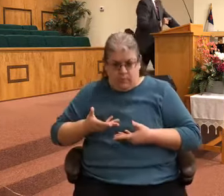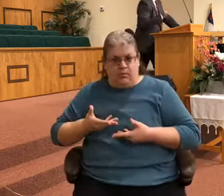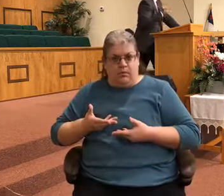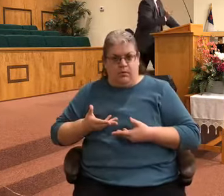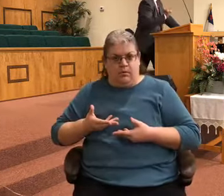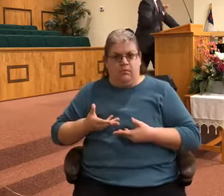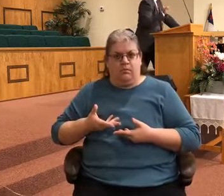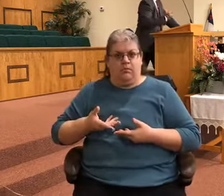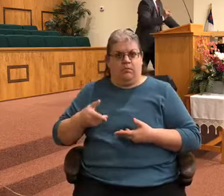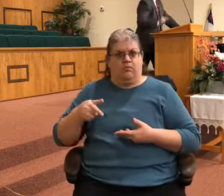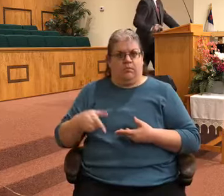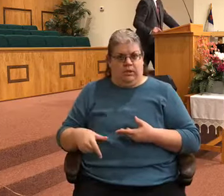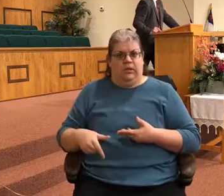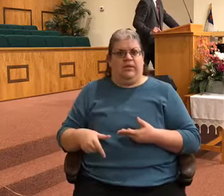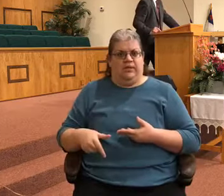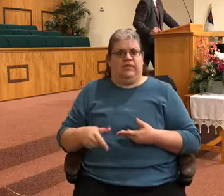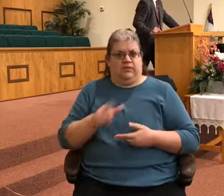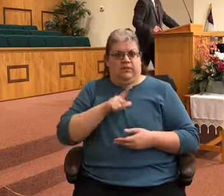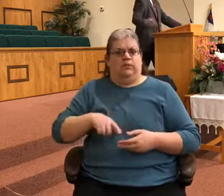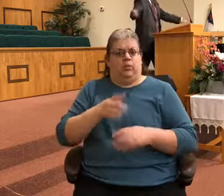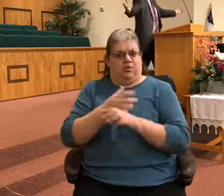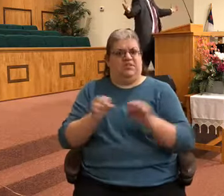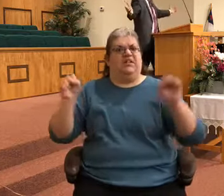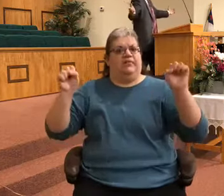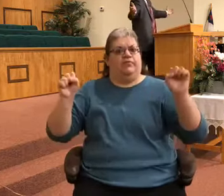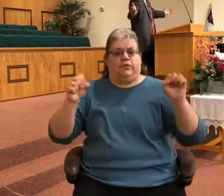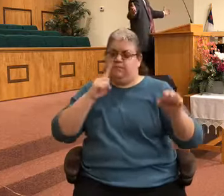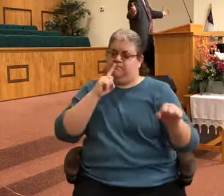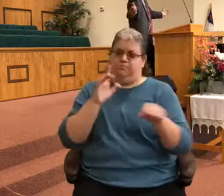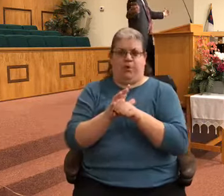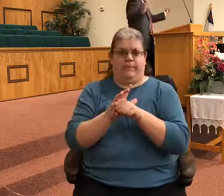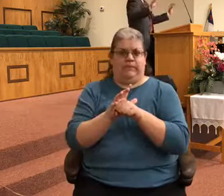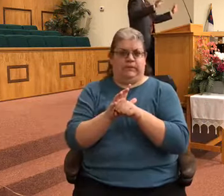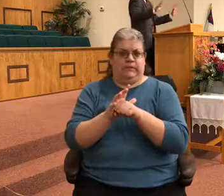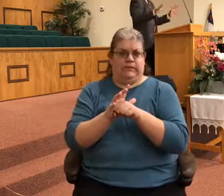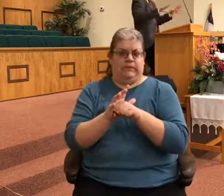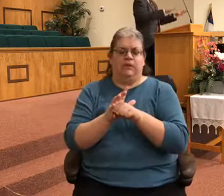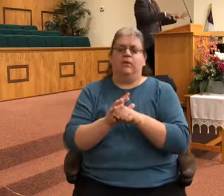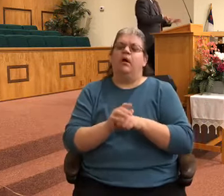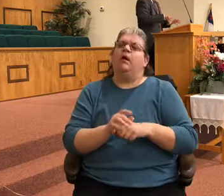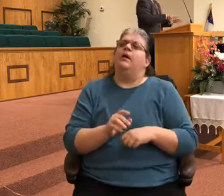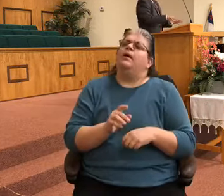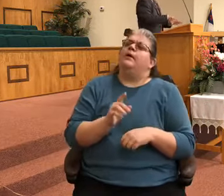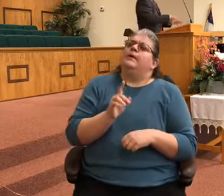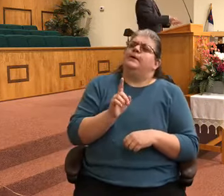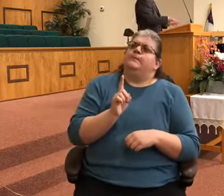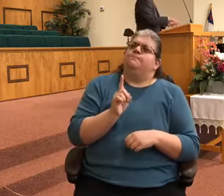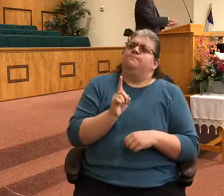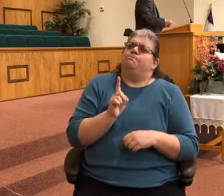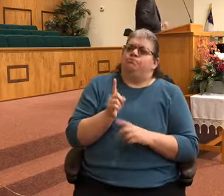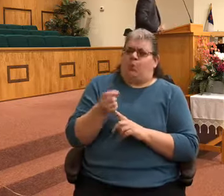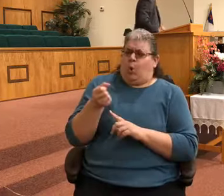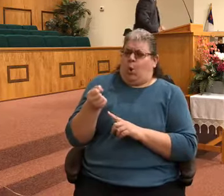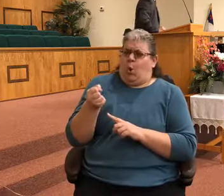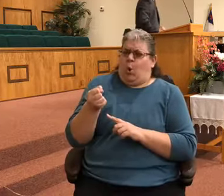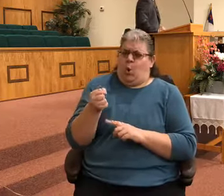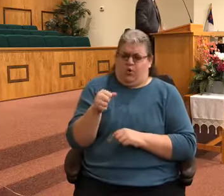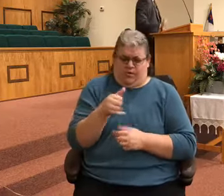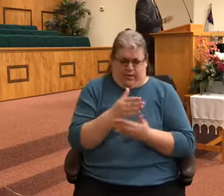This is the Lord's deliverance. He made a promise. I want to pause on that part of the passage here. And this will